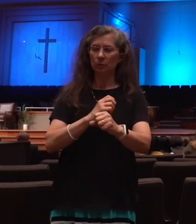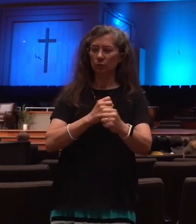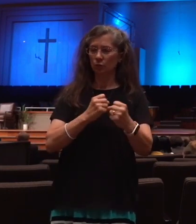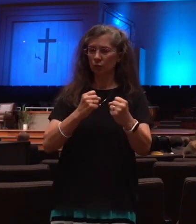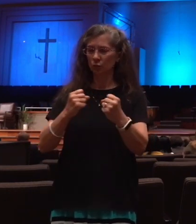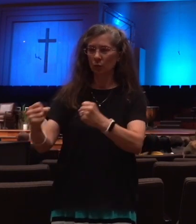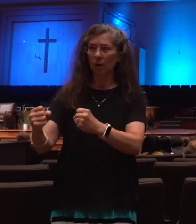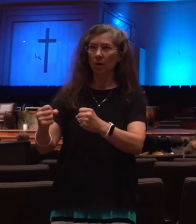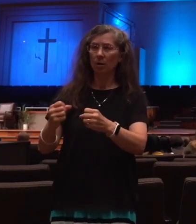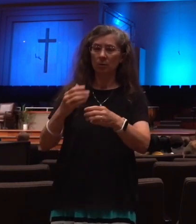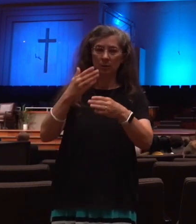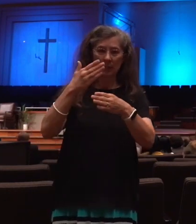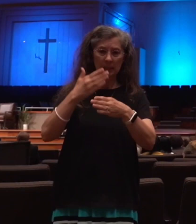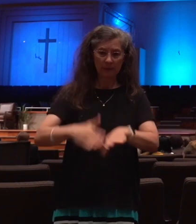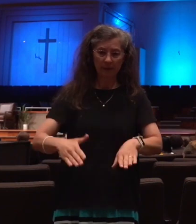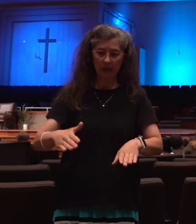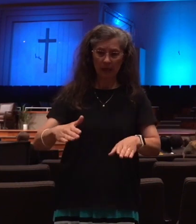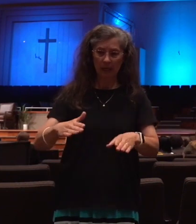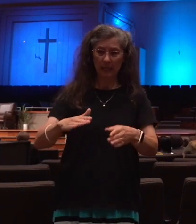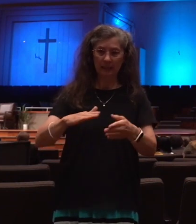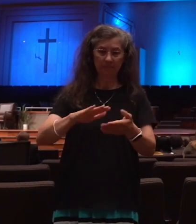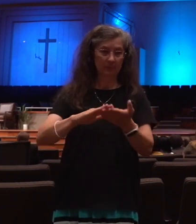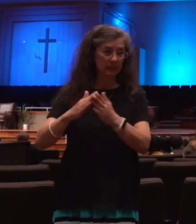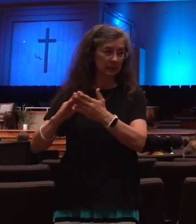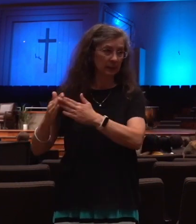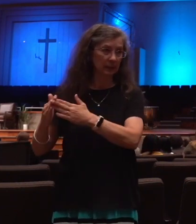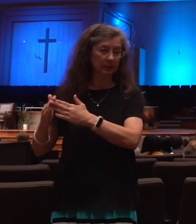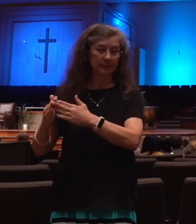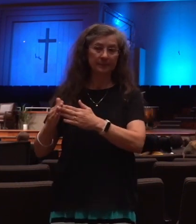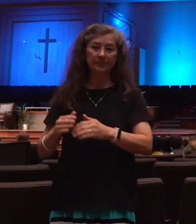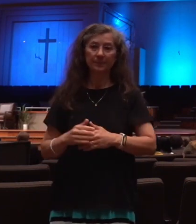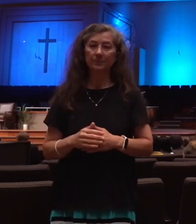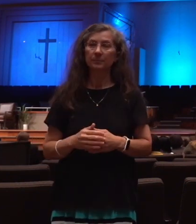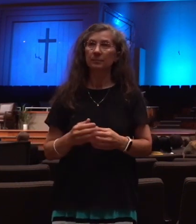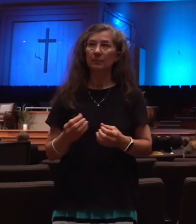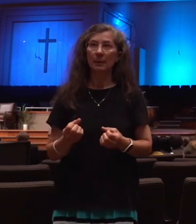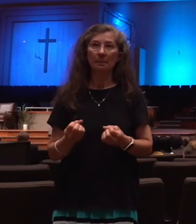divide the city of Jerusalem, and thousands will be killed.